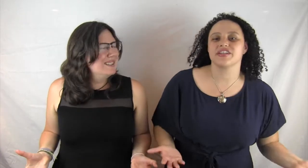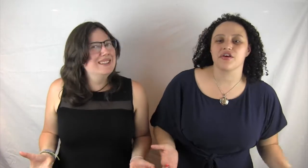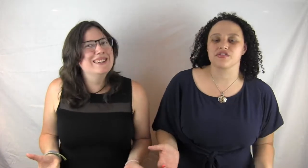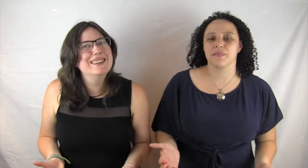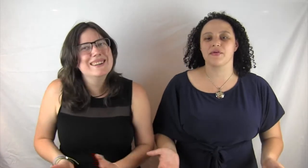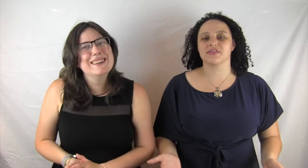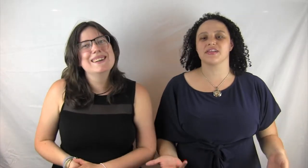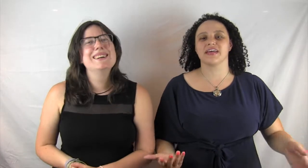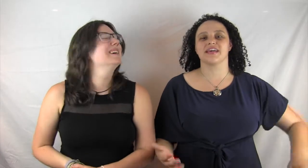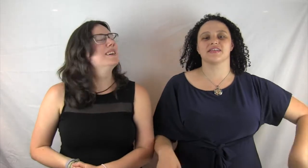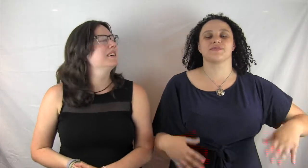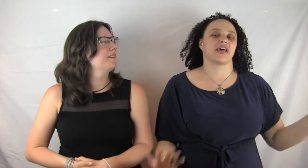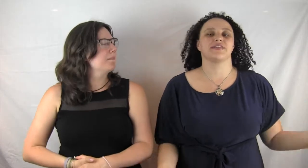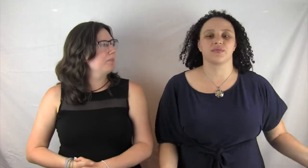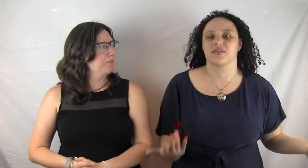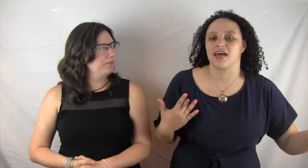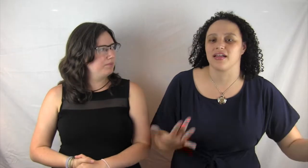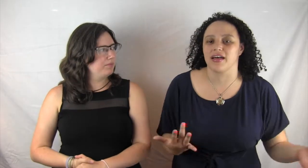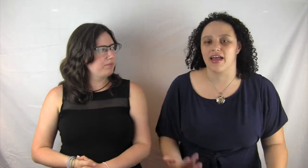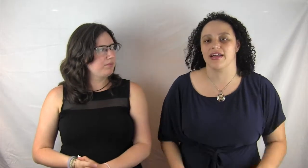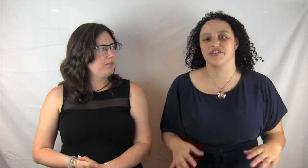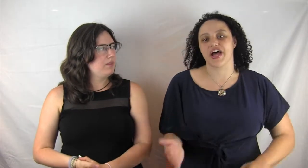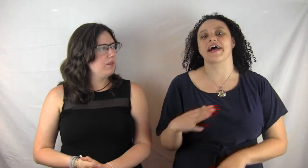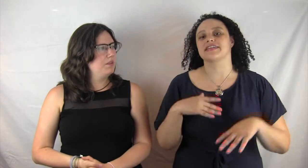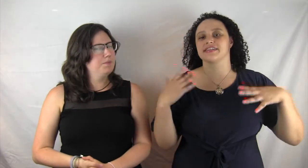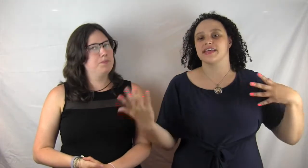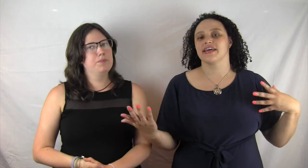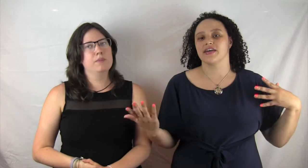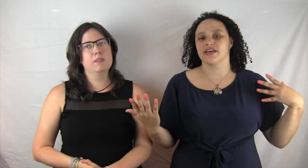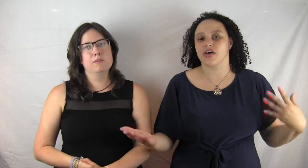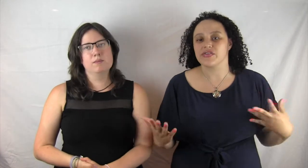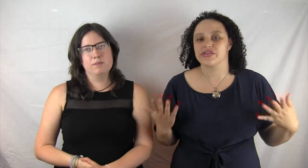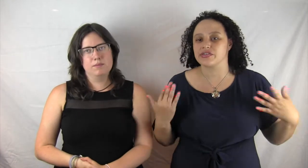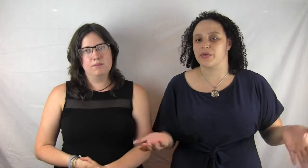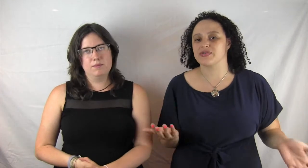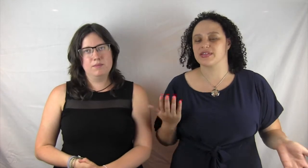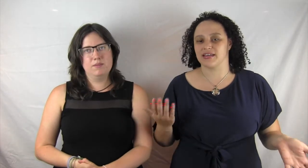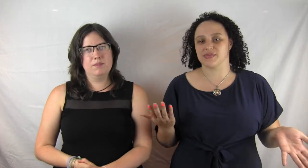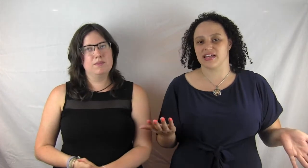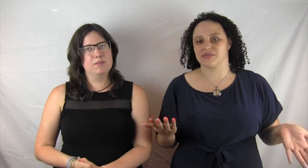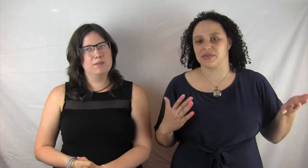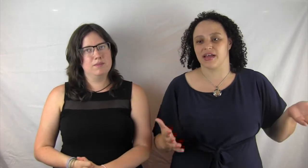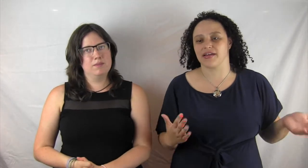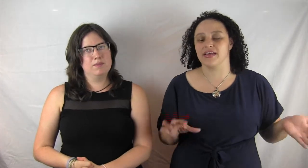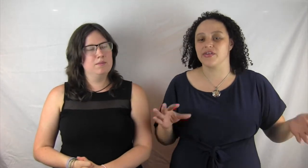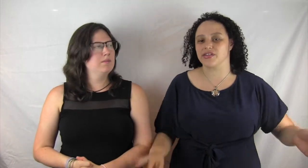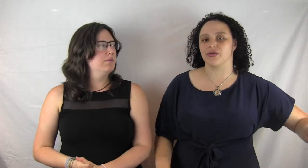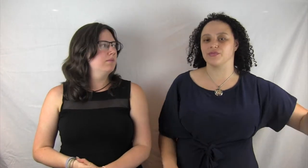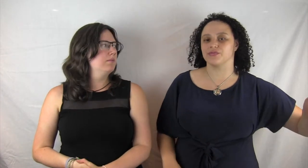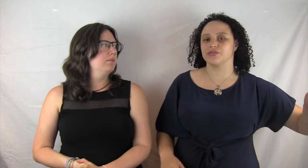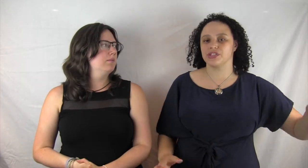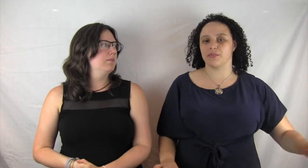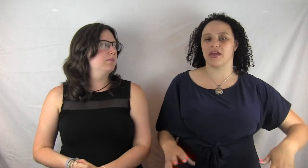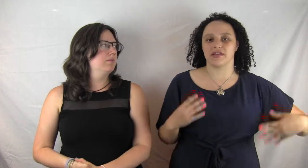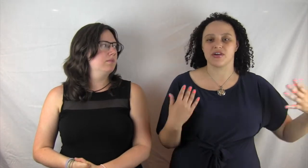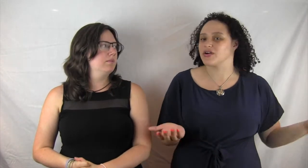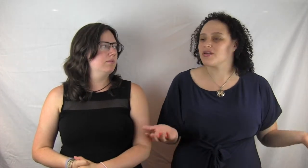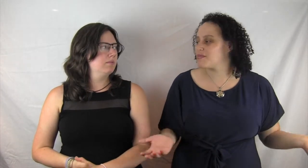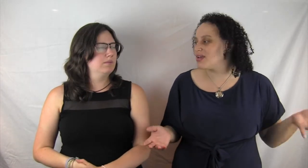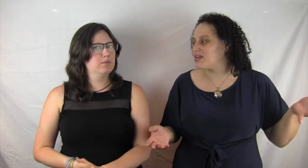supposedly is obsessed with Tella, and Jax is also supposedly obsessed with Tella, even though she made his heart beat